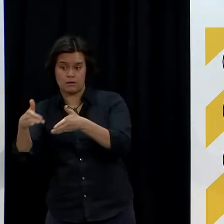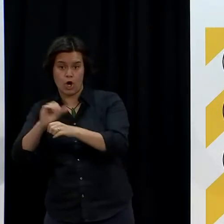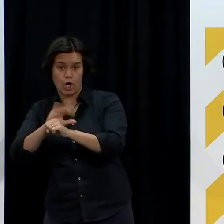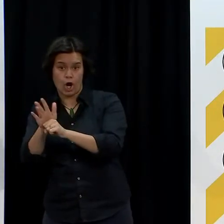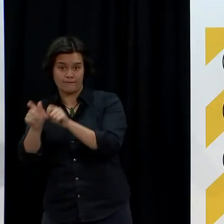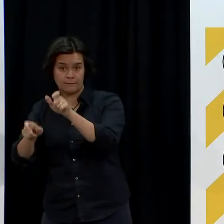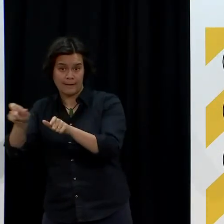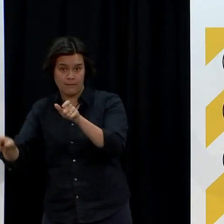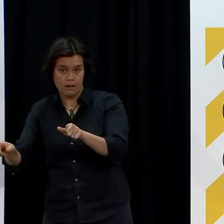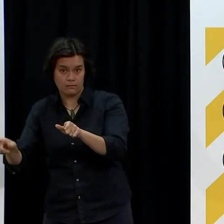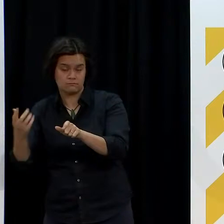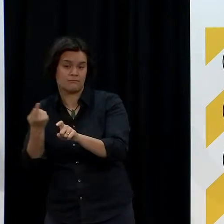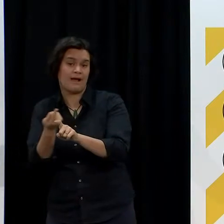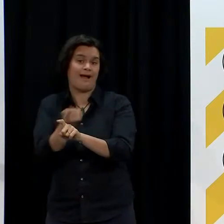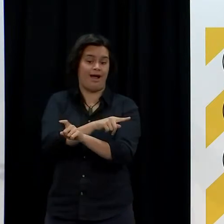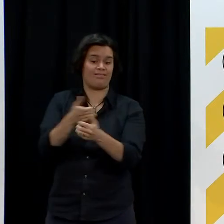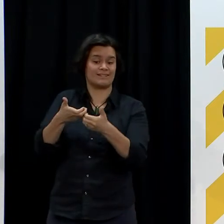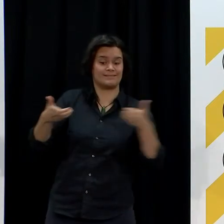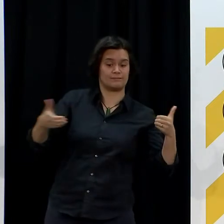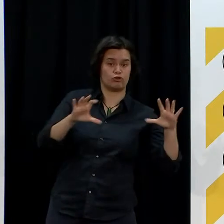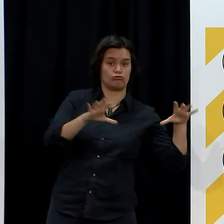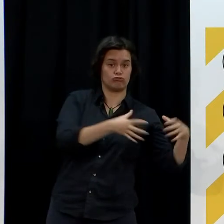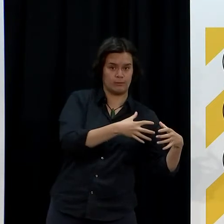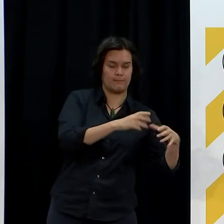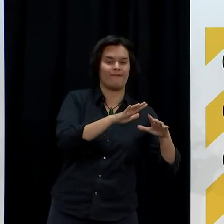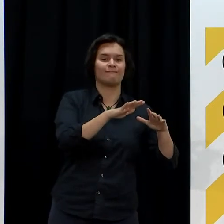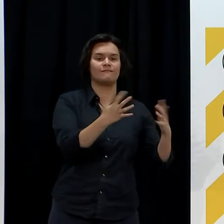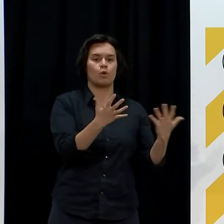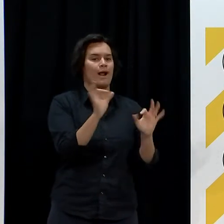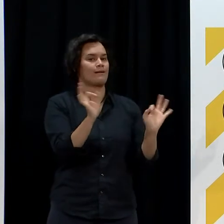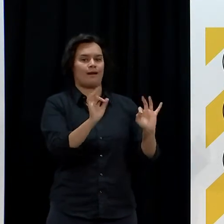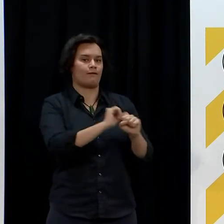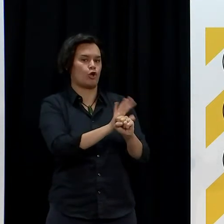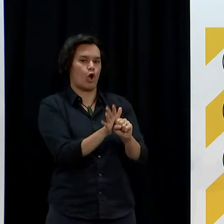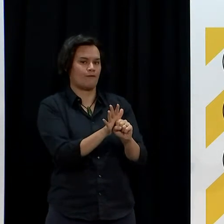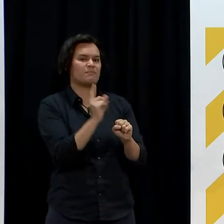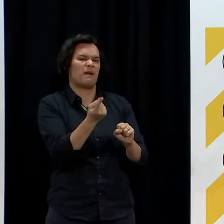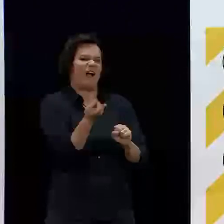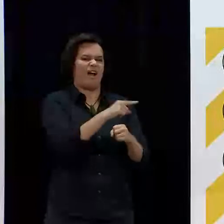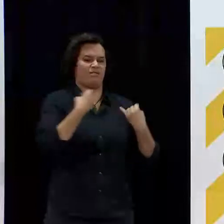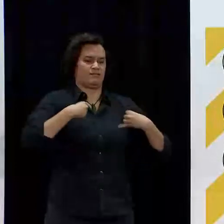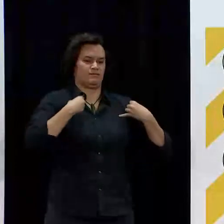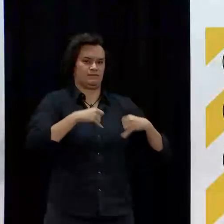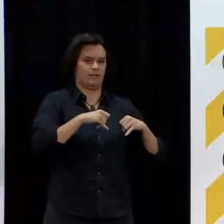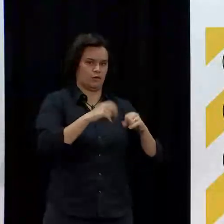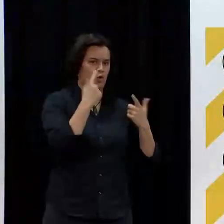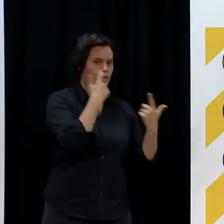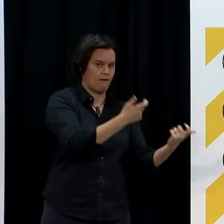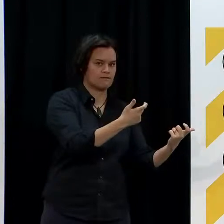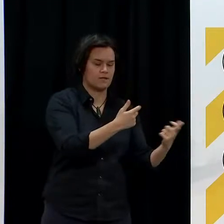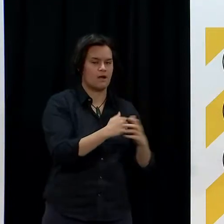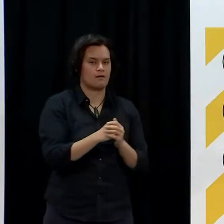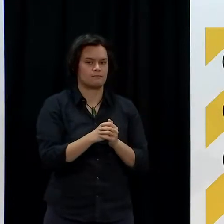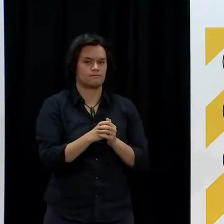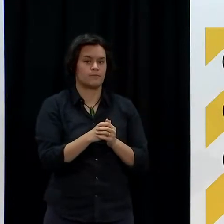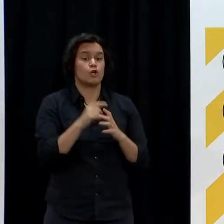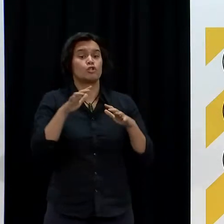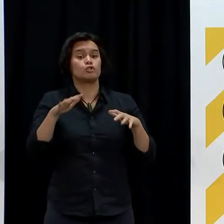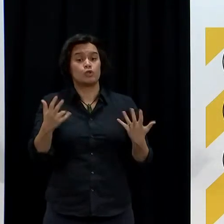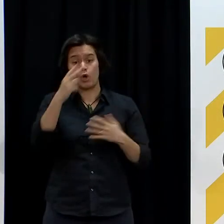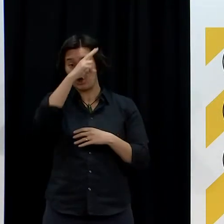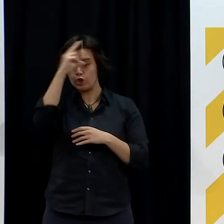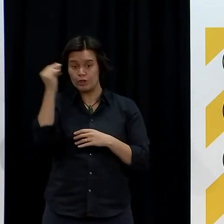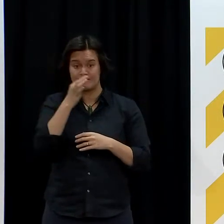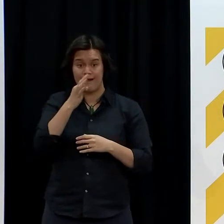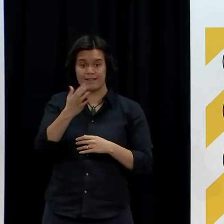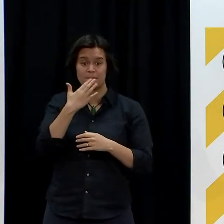dedicated there. And so this is bringing extra staff in so that those DHBs can keep the separate streams of staff